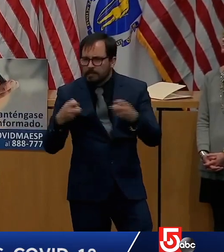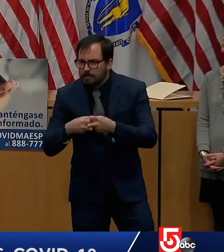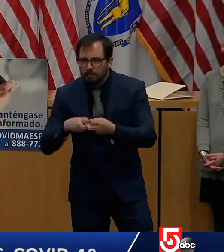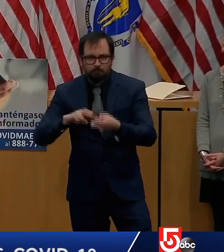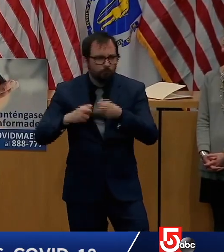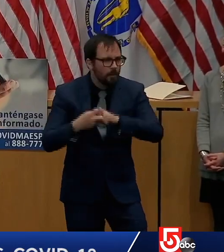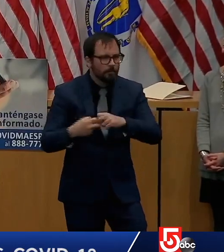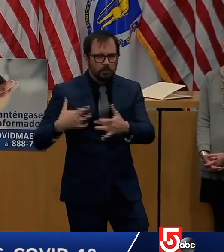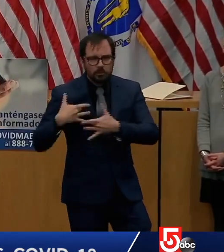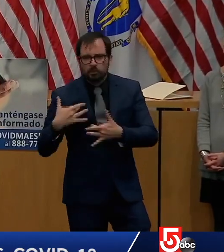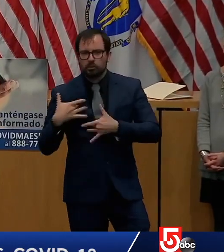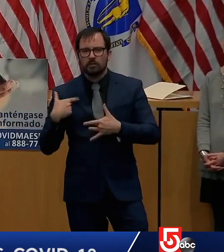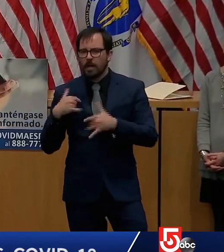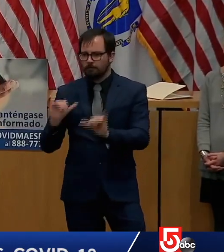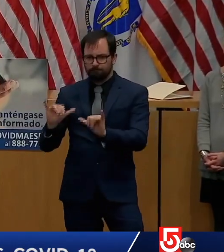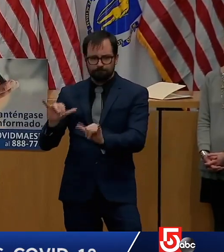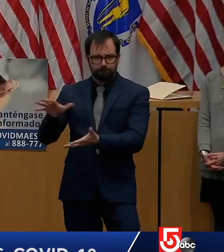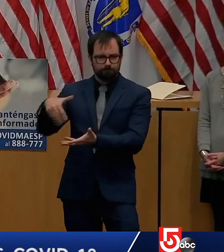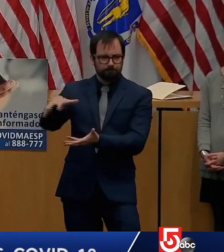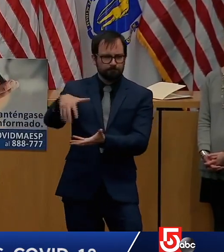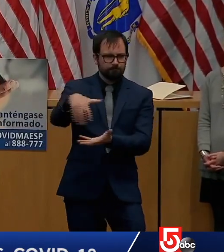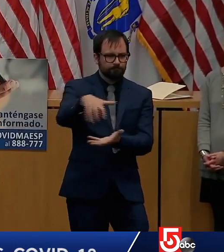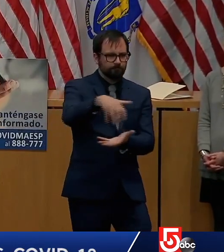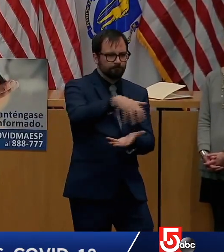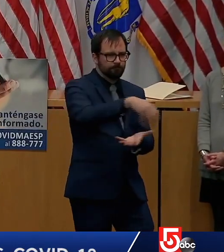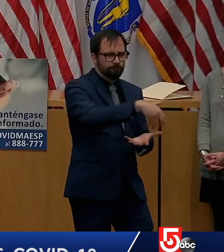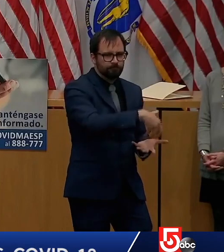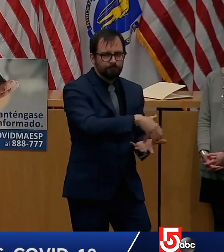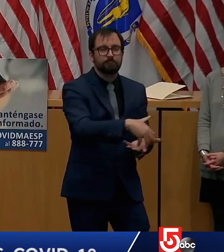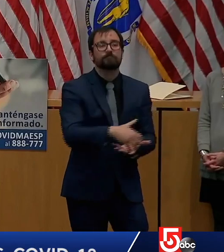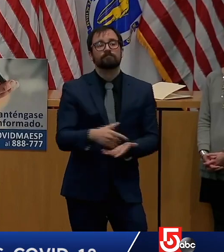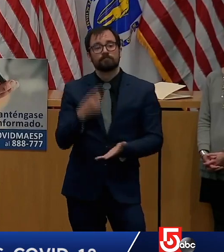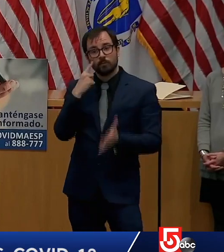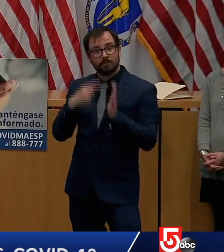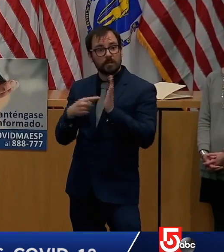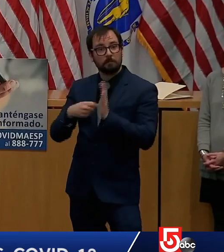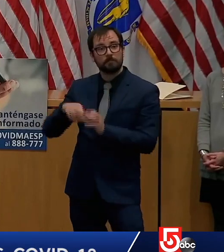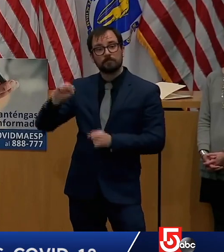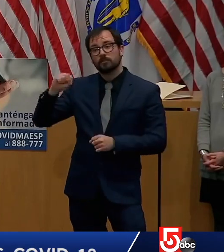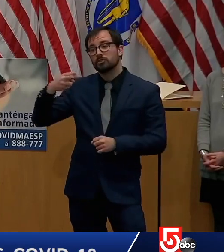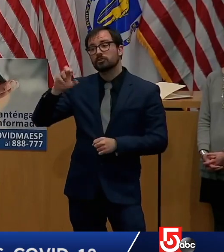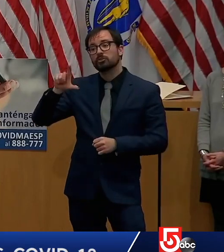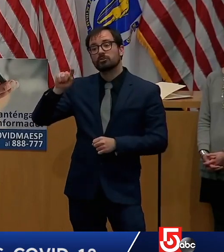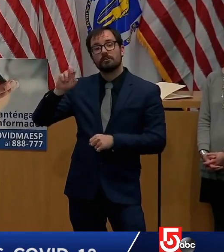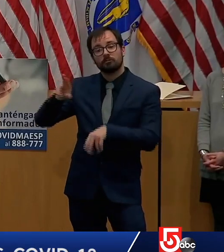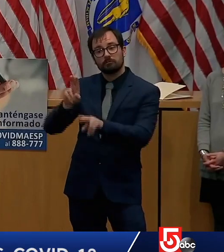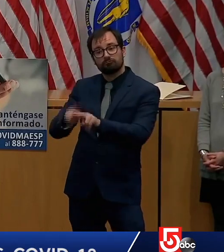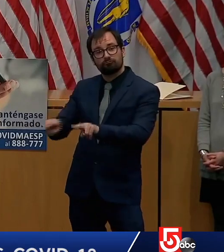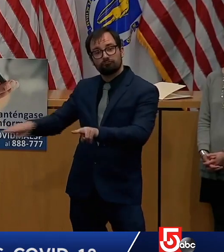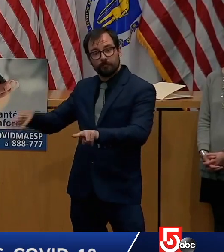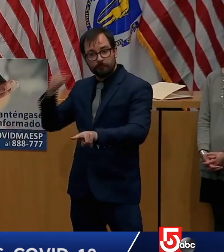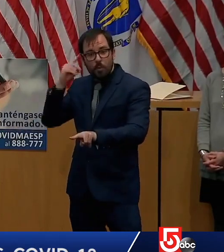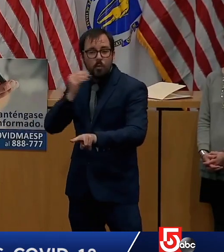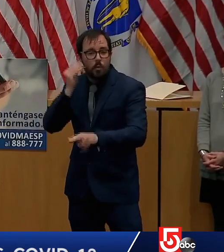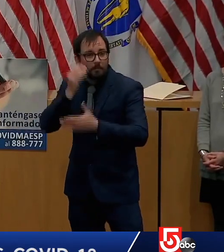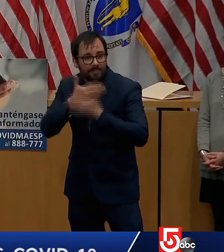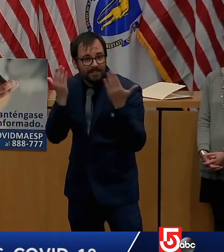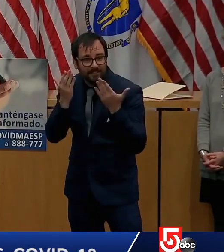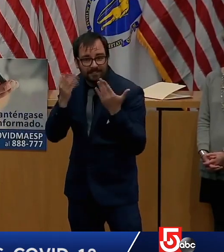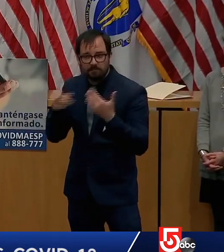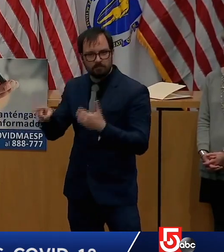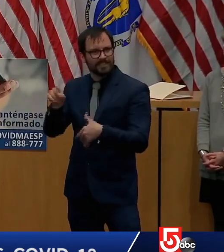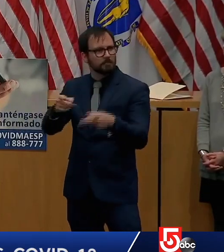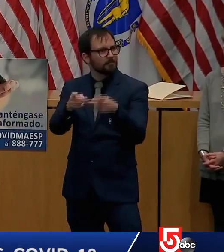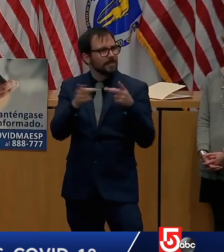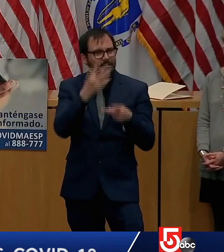basically a combination of shelter providers, local governments, and the Commonwealth. And I've talked to a bunch of folks who say that it's way